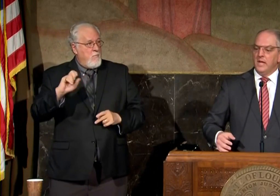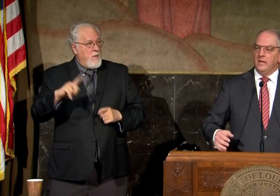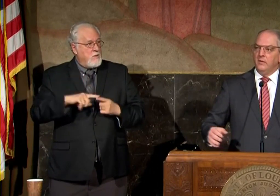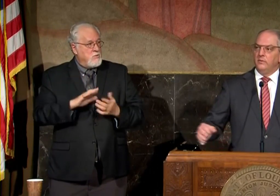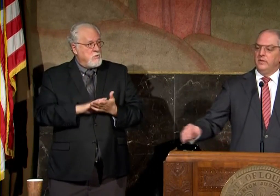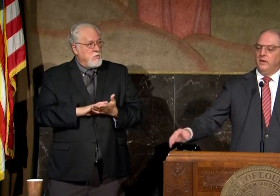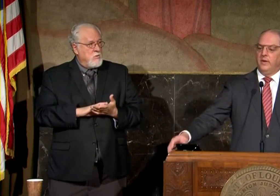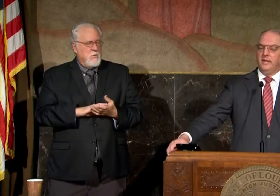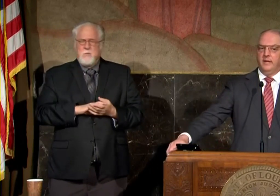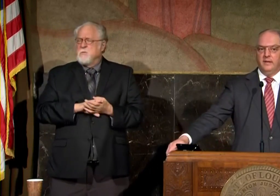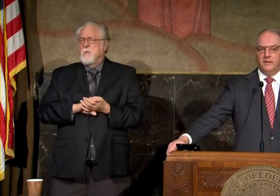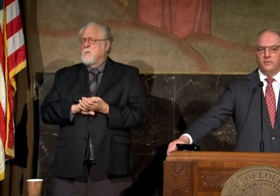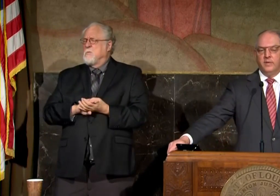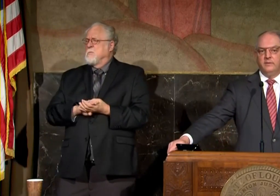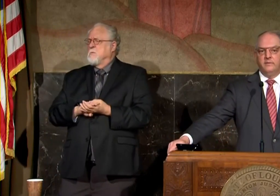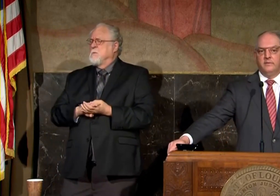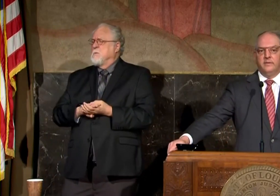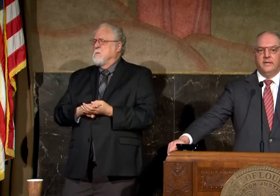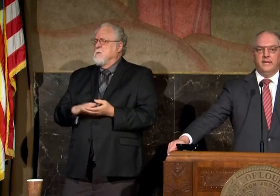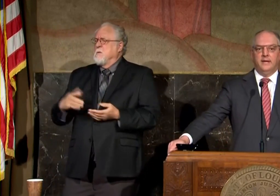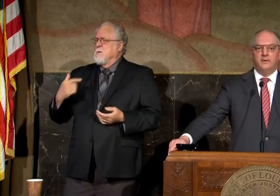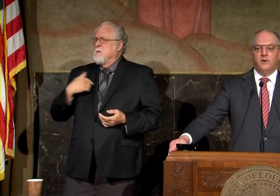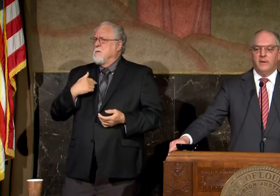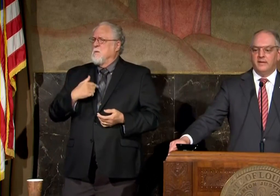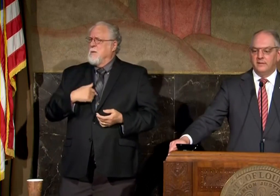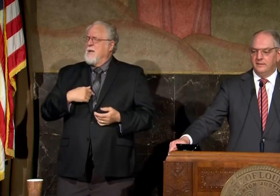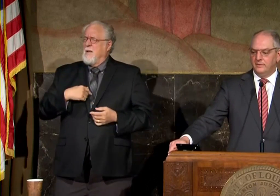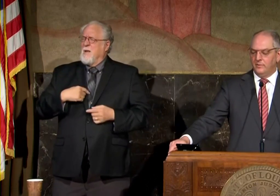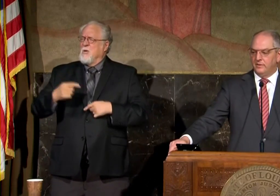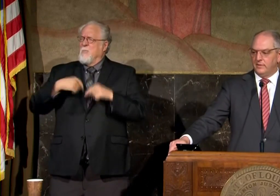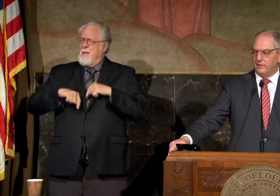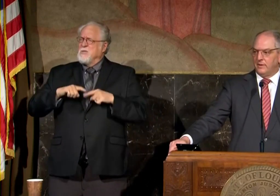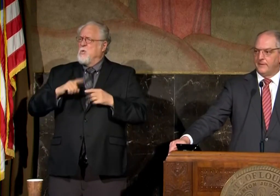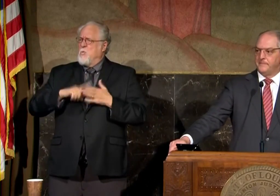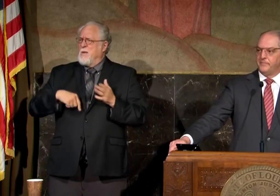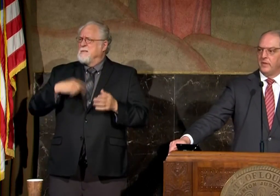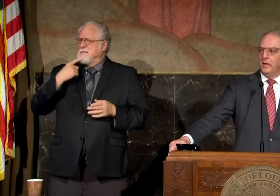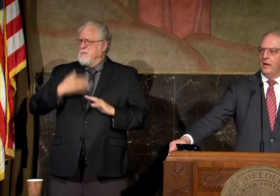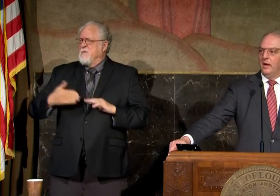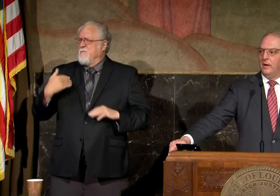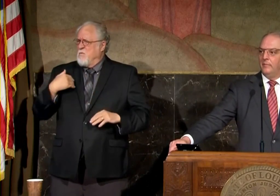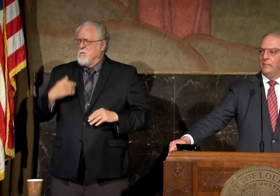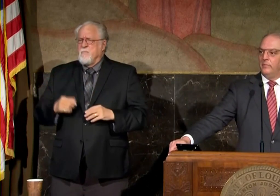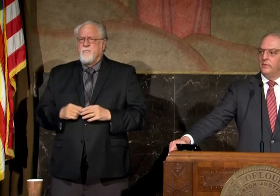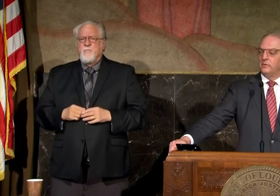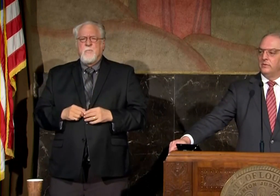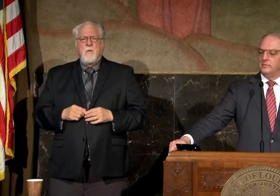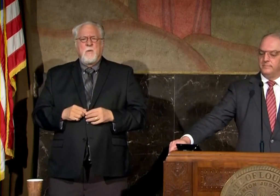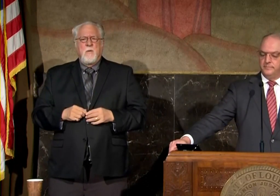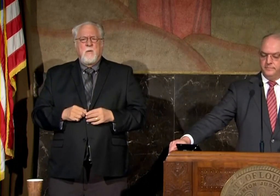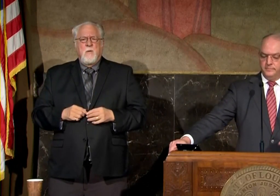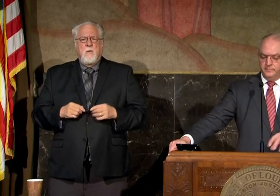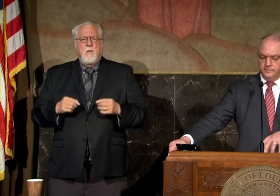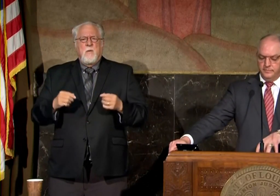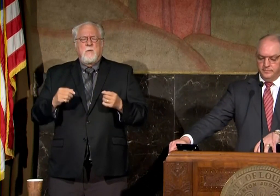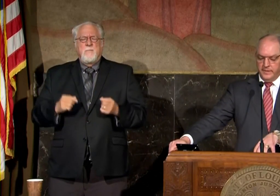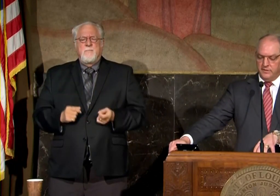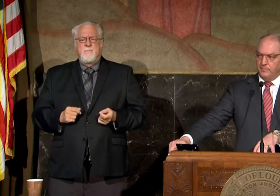no no and and look we i'll go back to to what i said earlier um the the